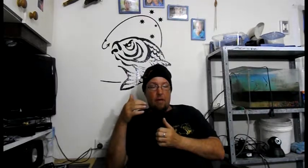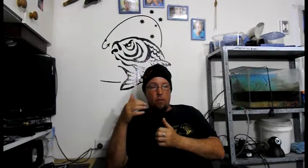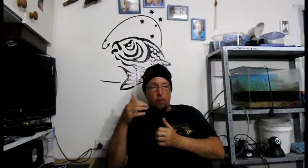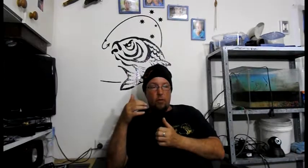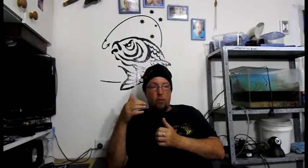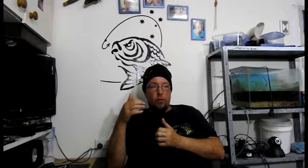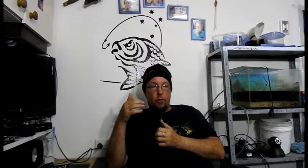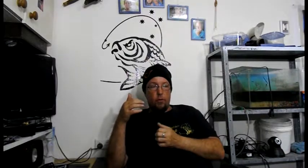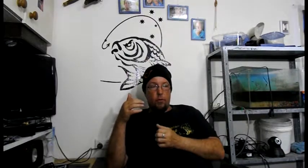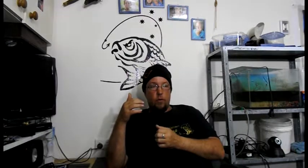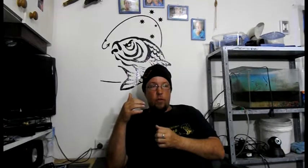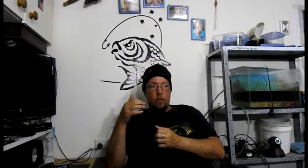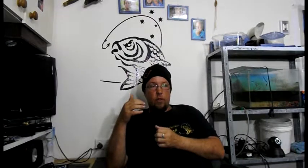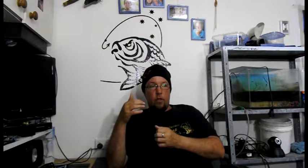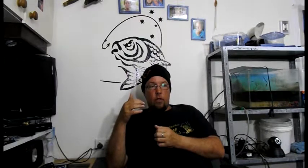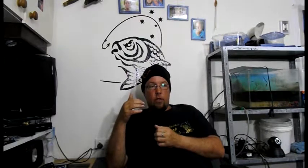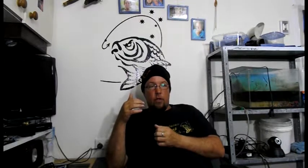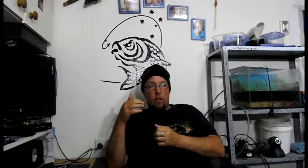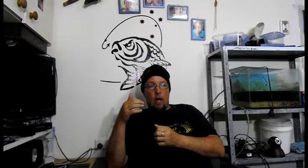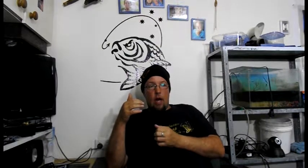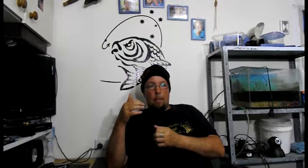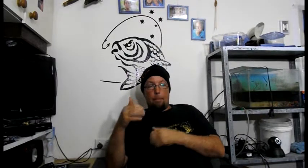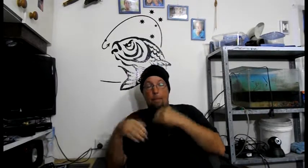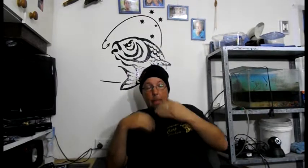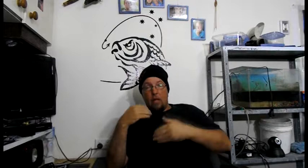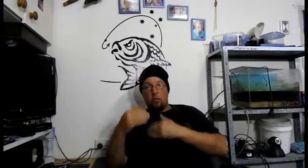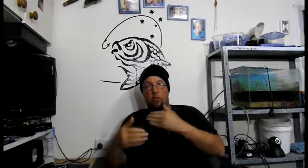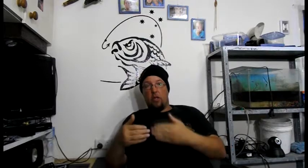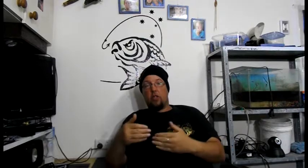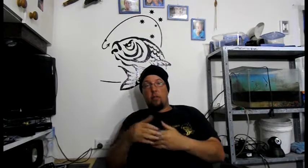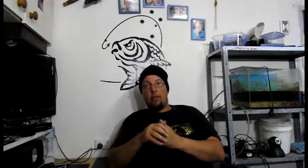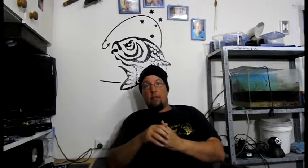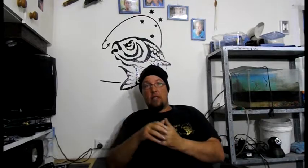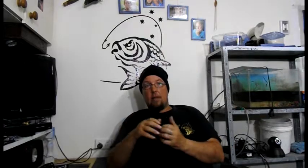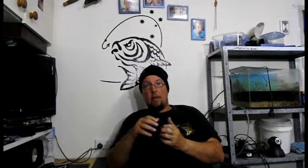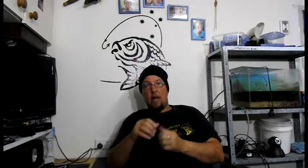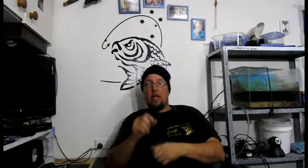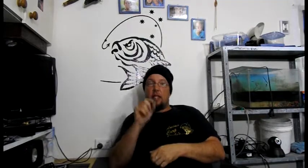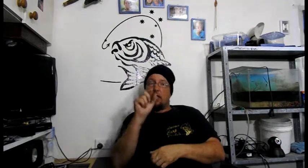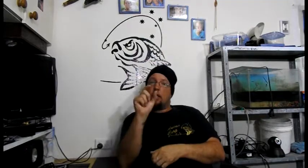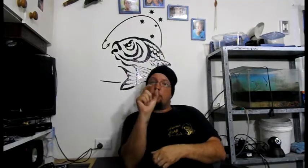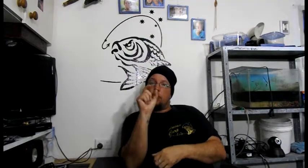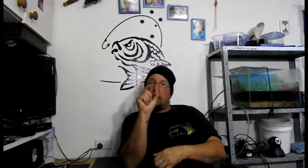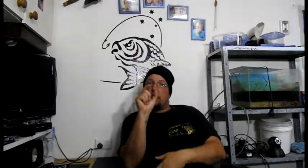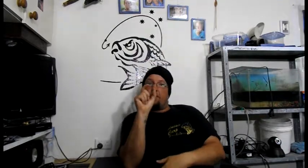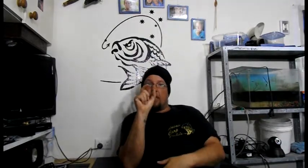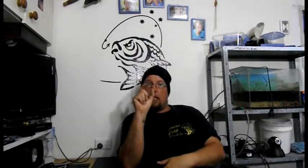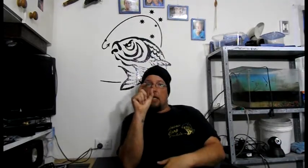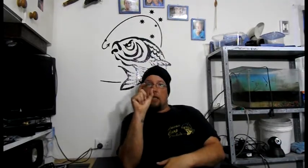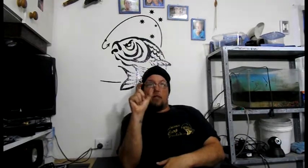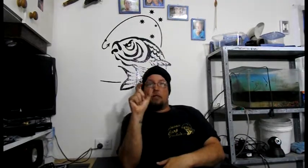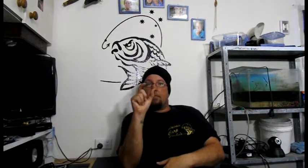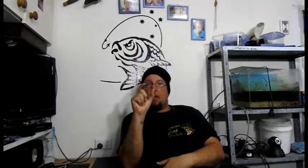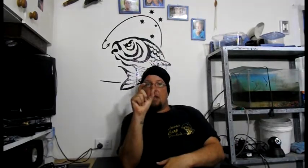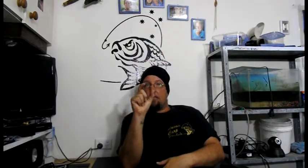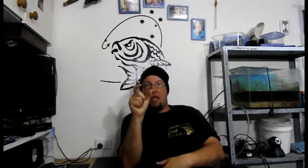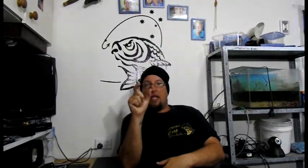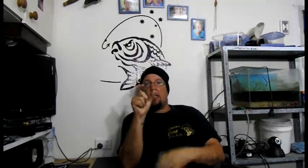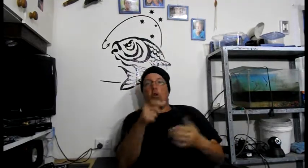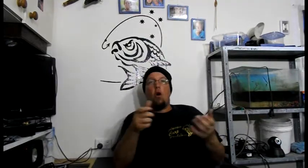want to. Um. Try and stop the numbers coming back. Instead of releasing fingerlings. That are. An inch long.